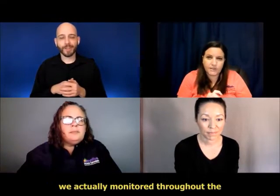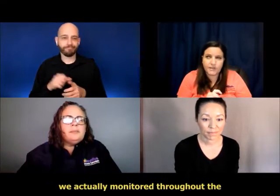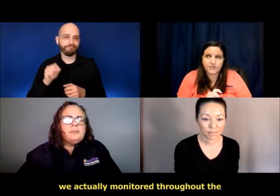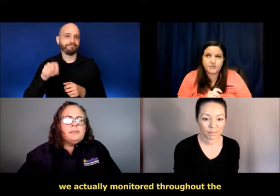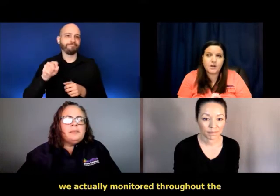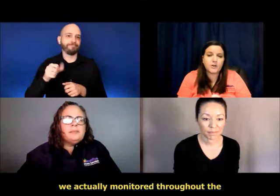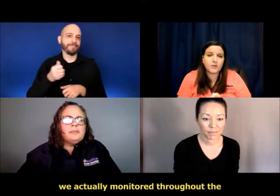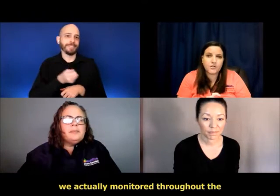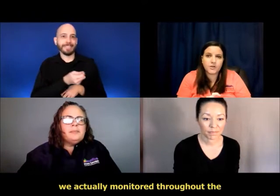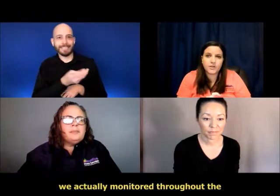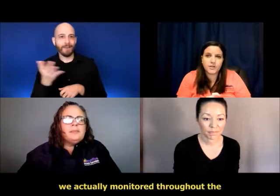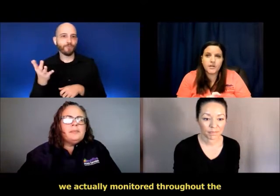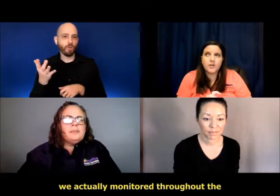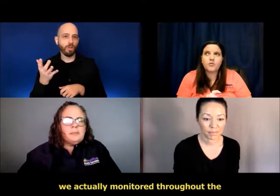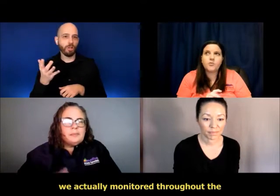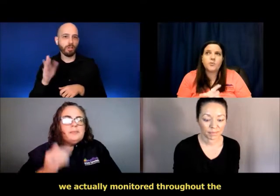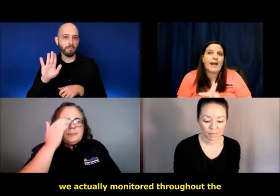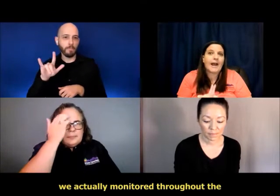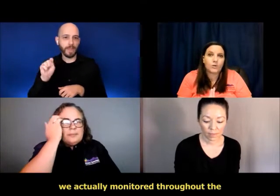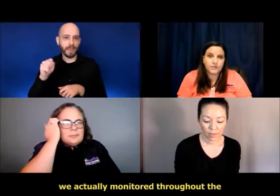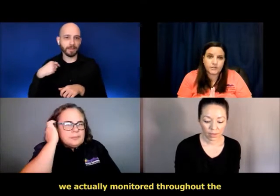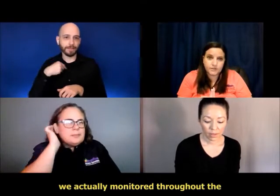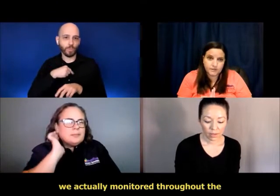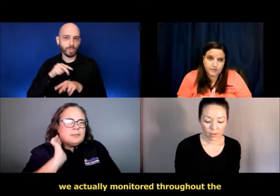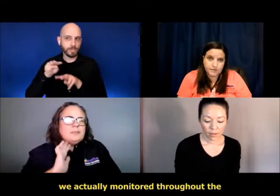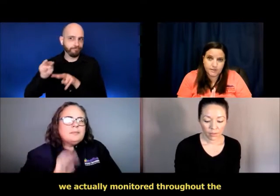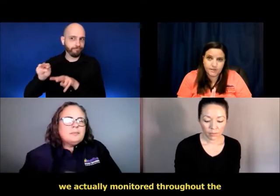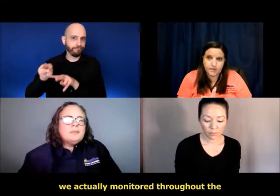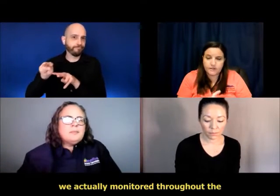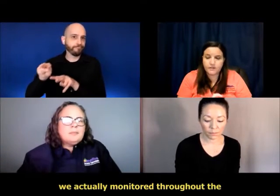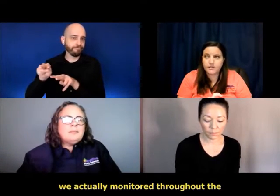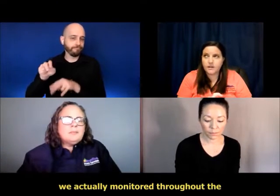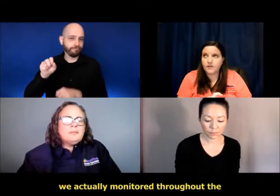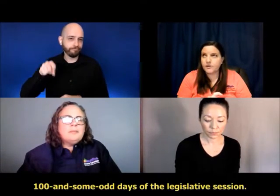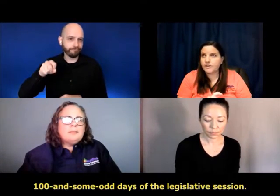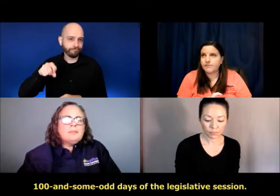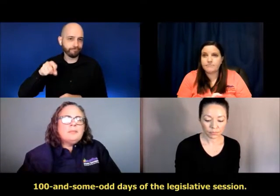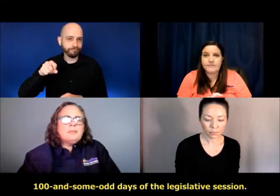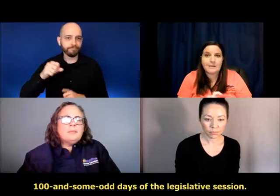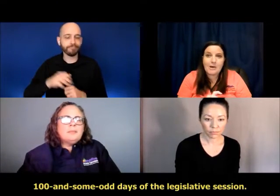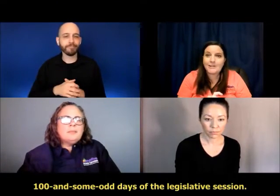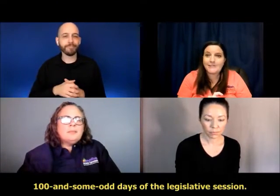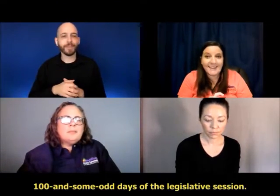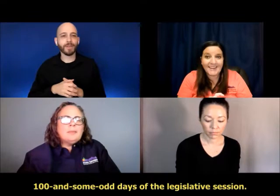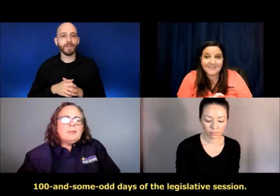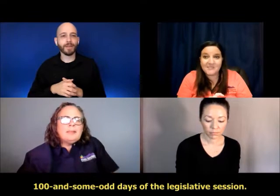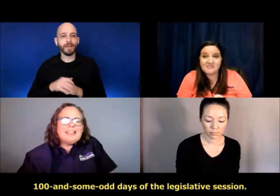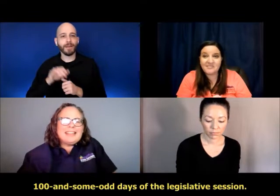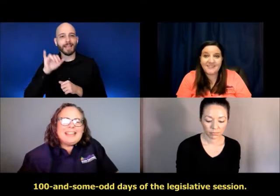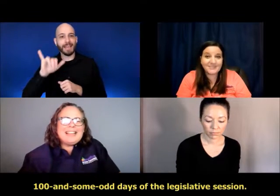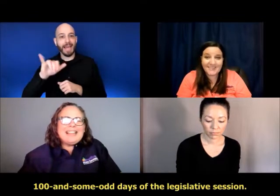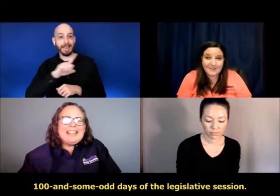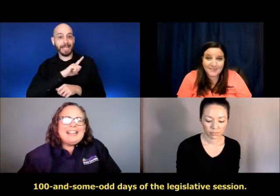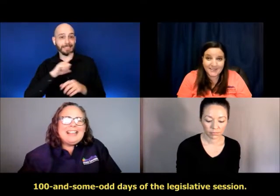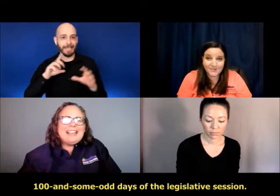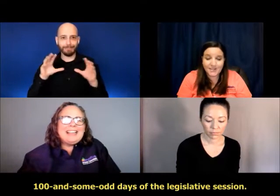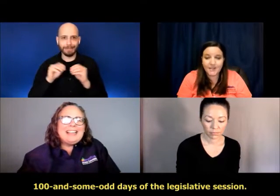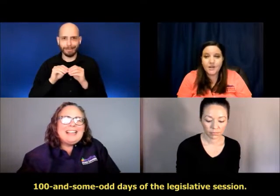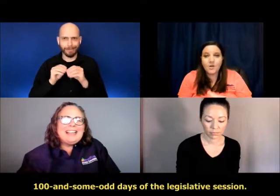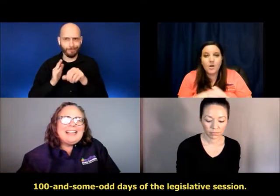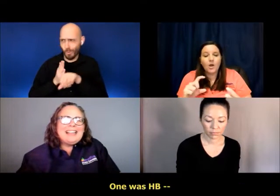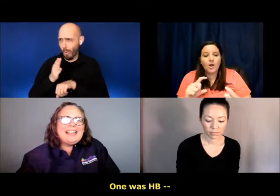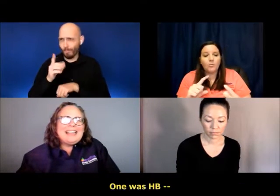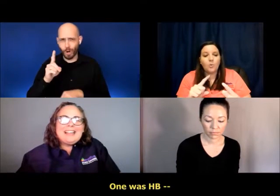that we actually monitored throughout the hundred and some odd days of the legislative